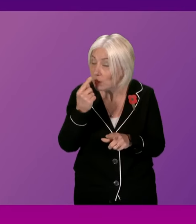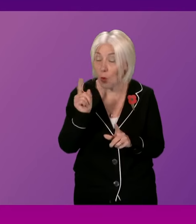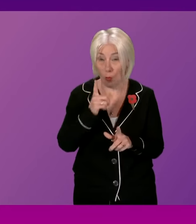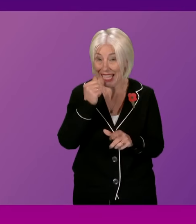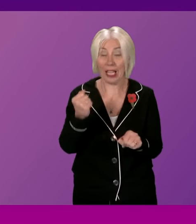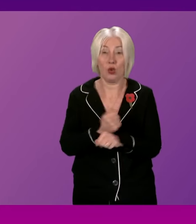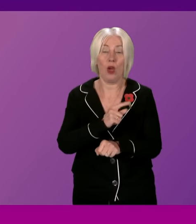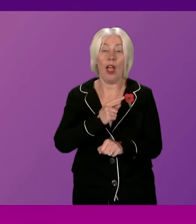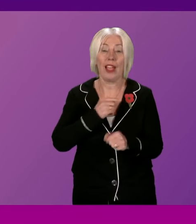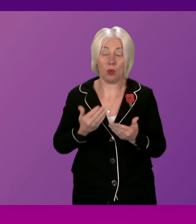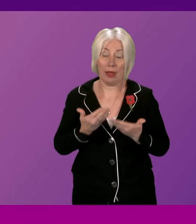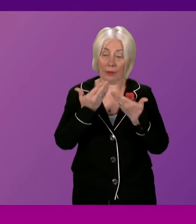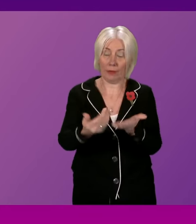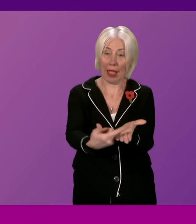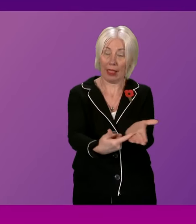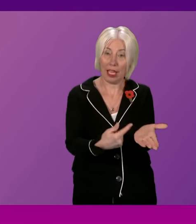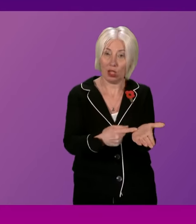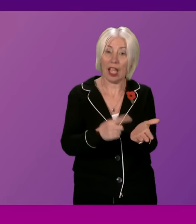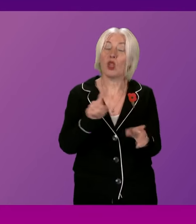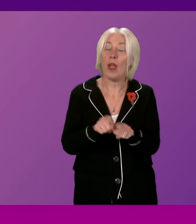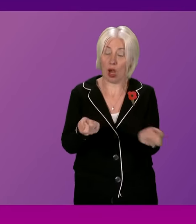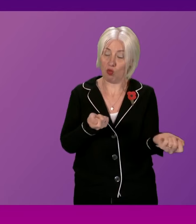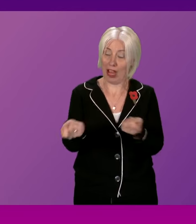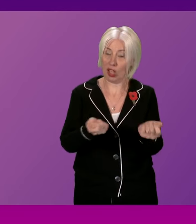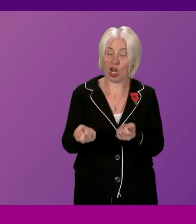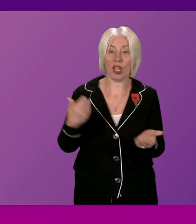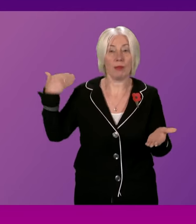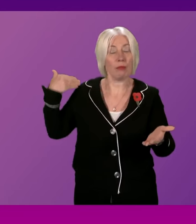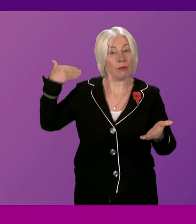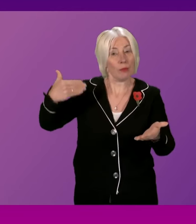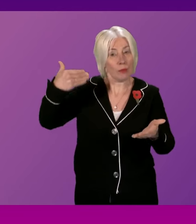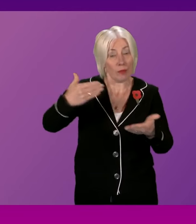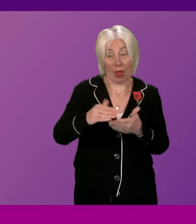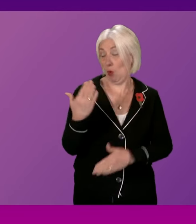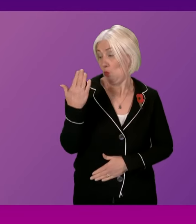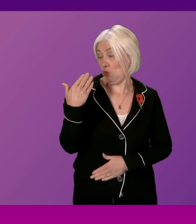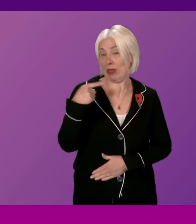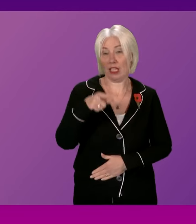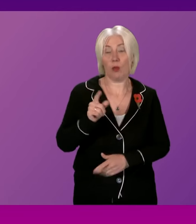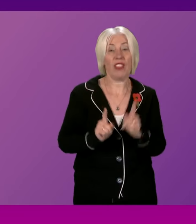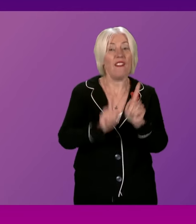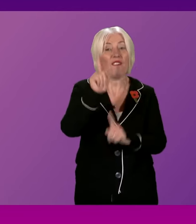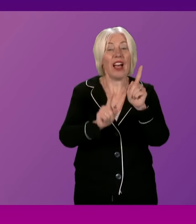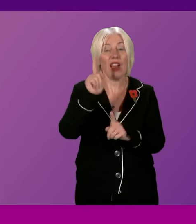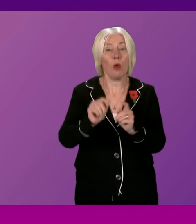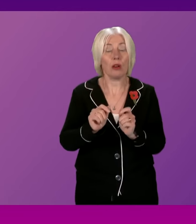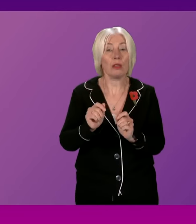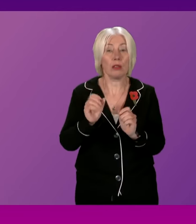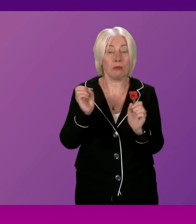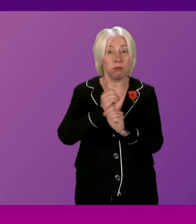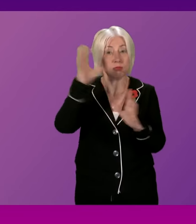why we have brought forward legislation and regulation over the years of course most recently in relation to the Fireworks and Pyrotechnics